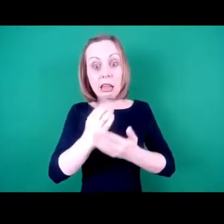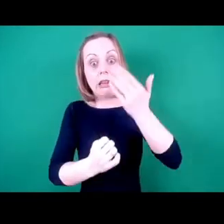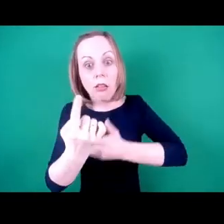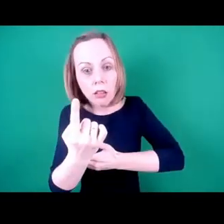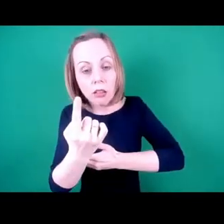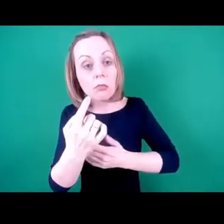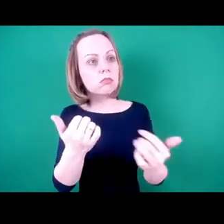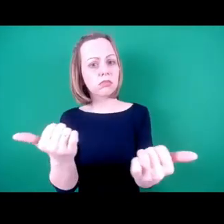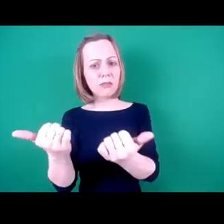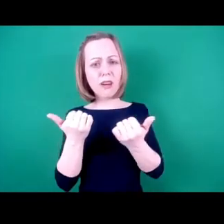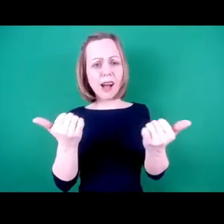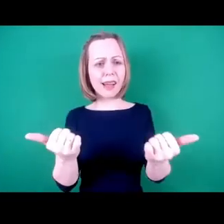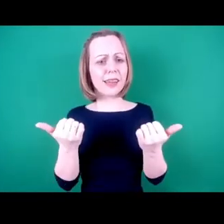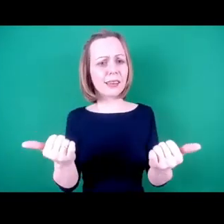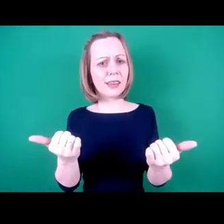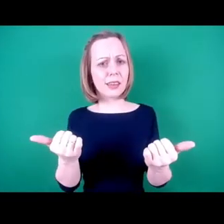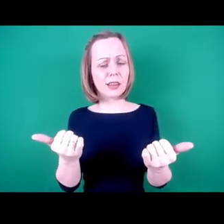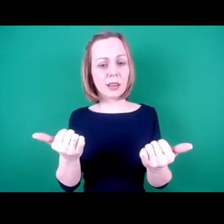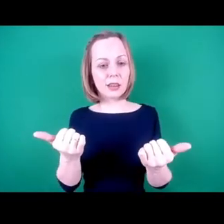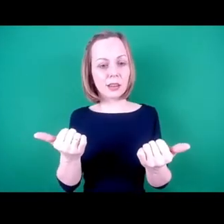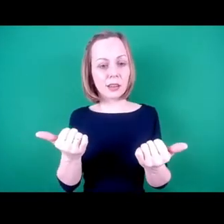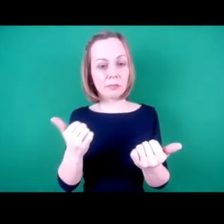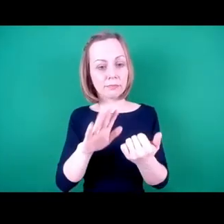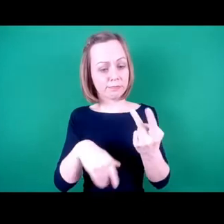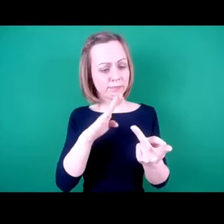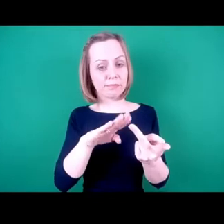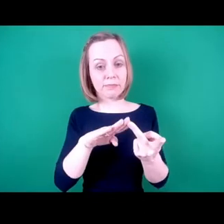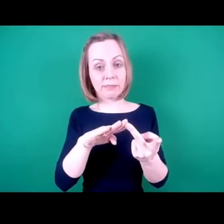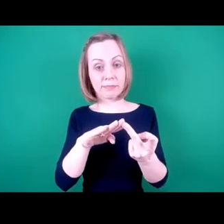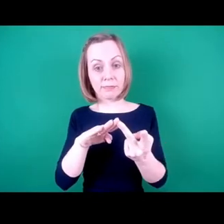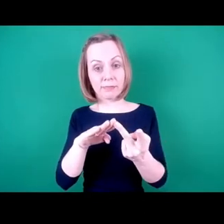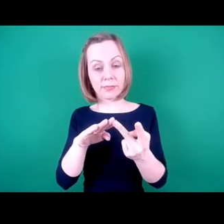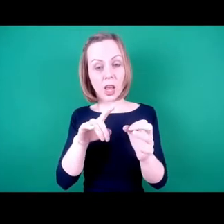We need to recognize that quotas do not equal inclusion.